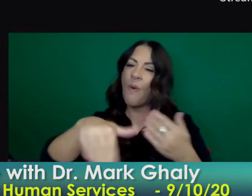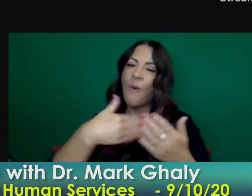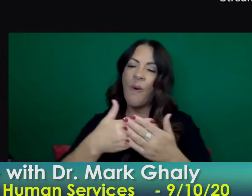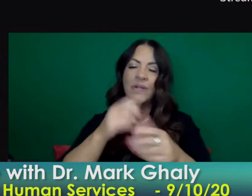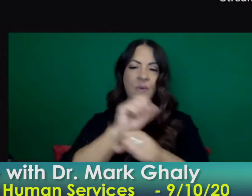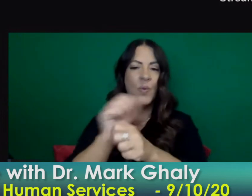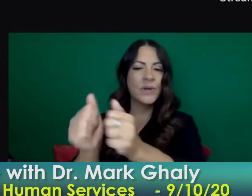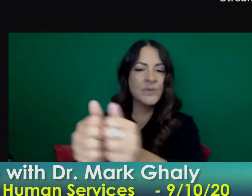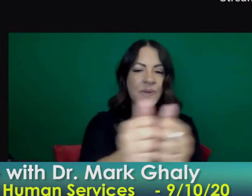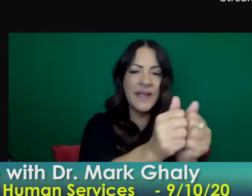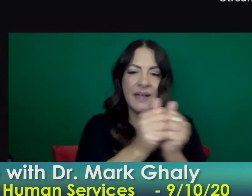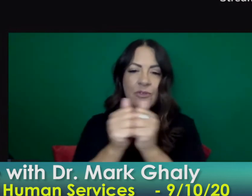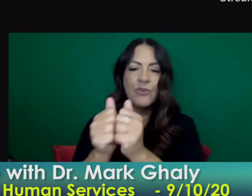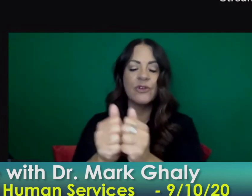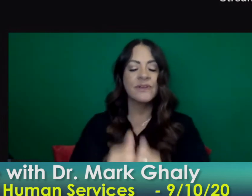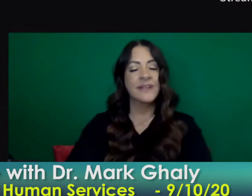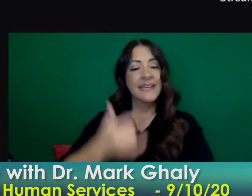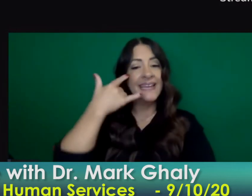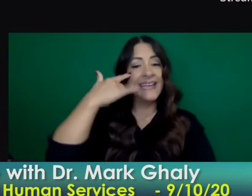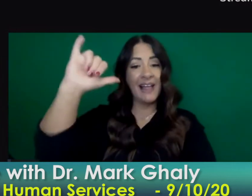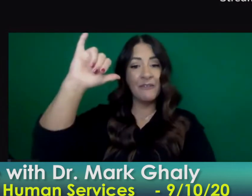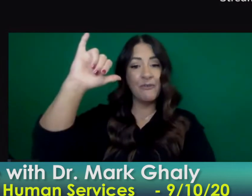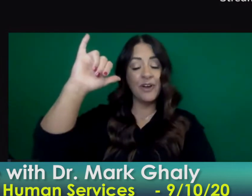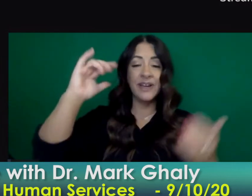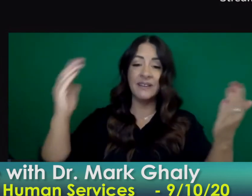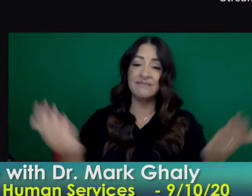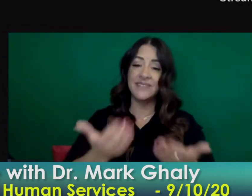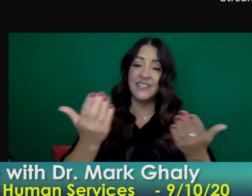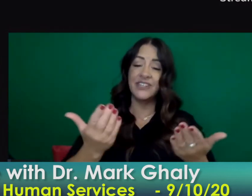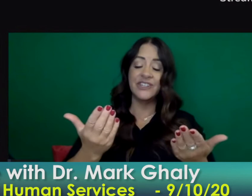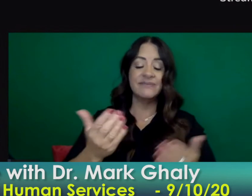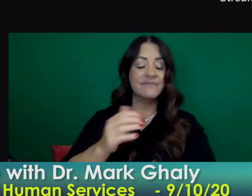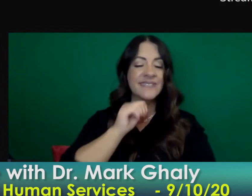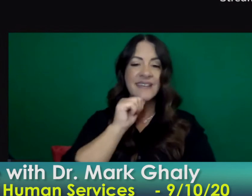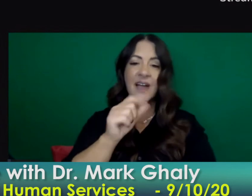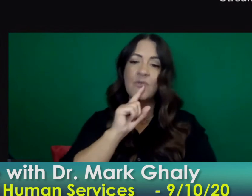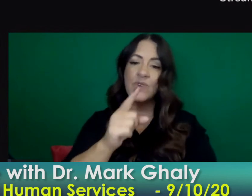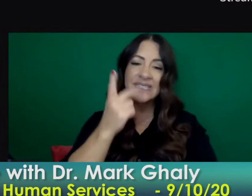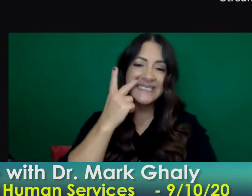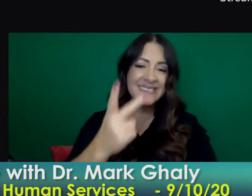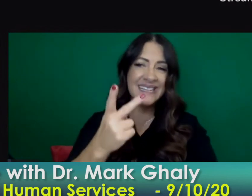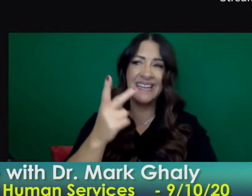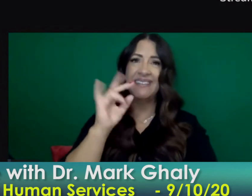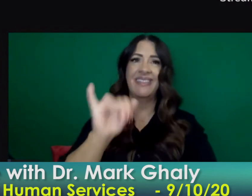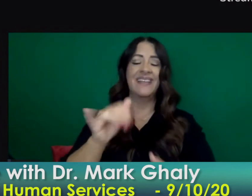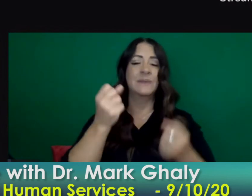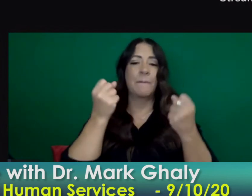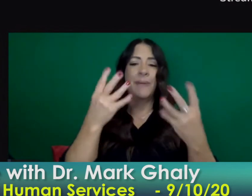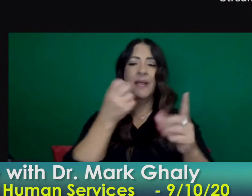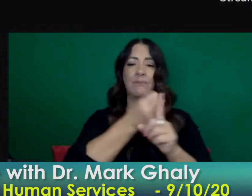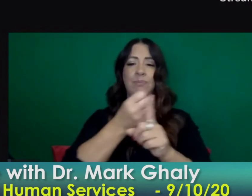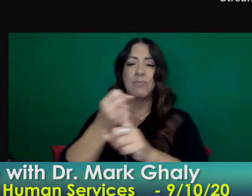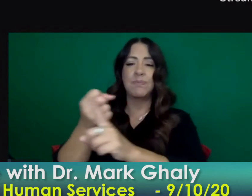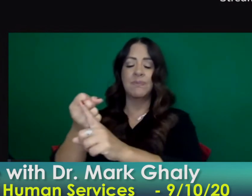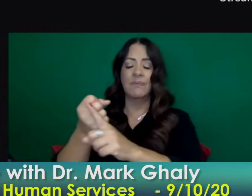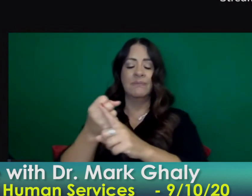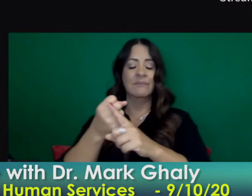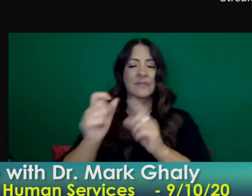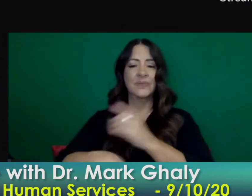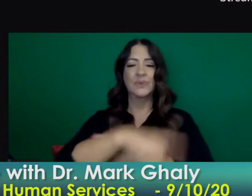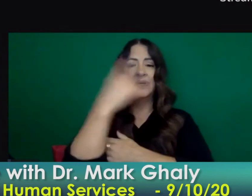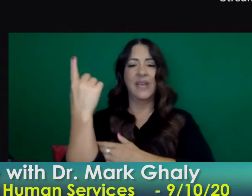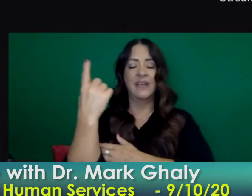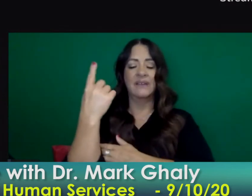california has rarely seen the confluence of conditions that we're seeing today and it's a really a moment not to be